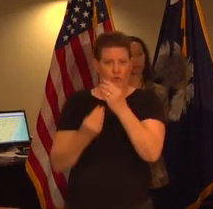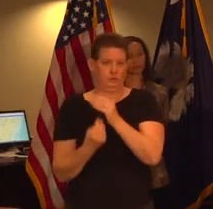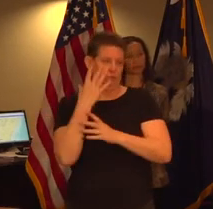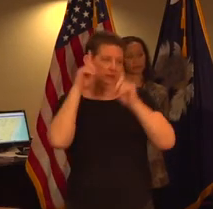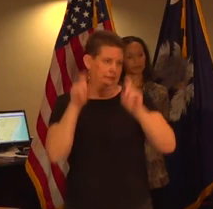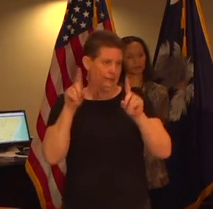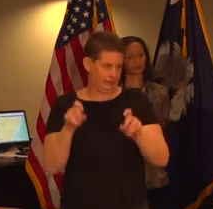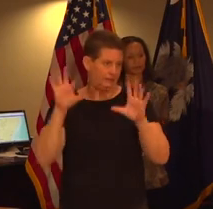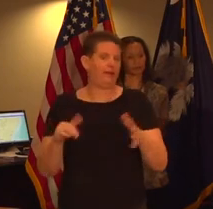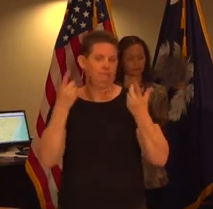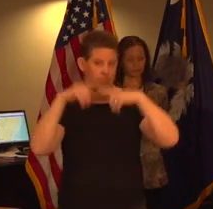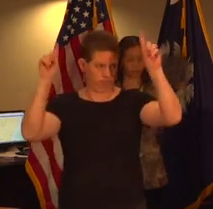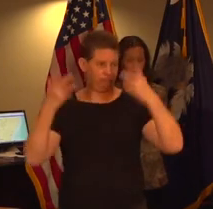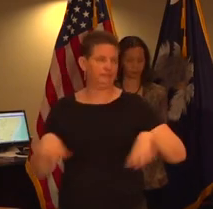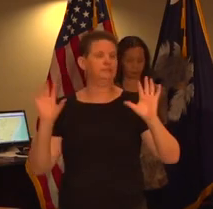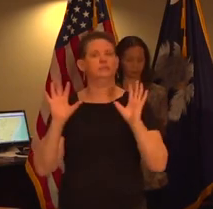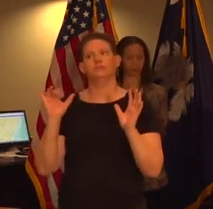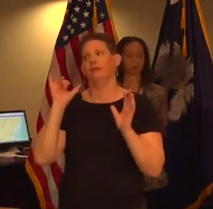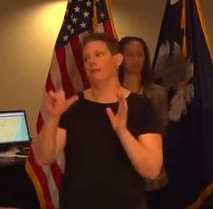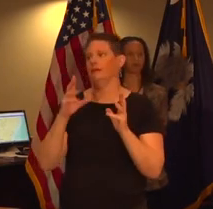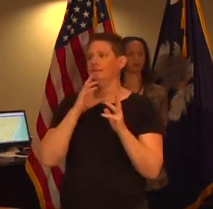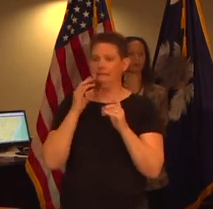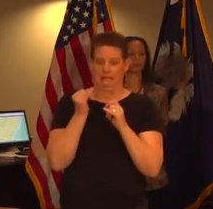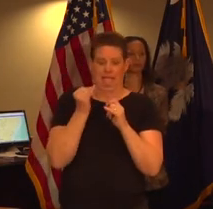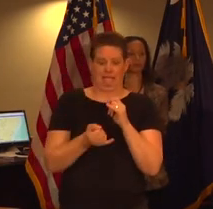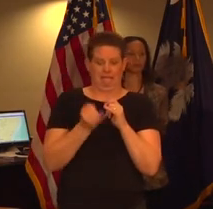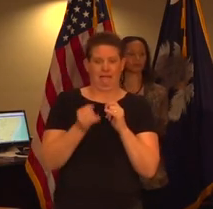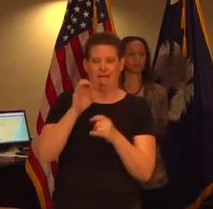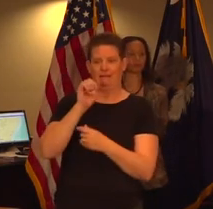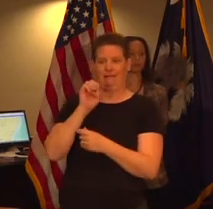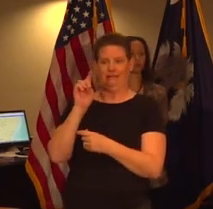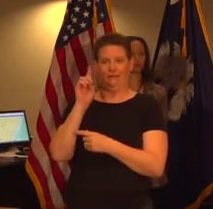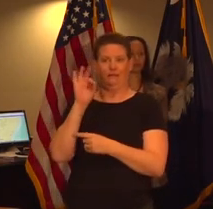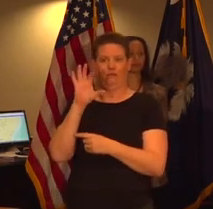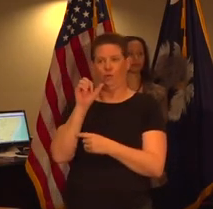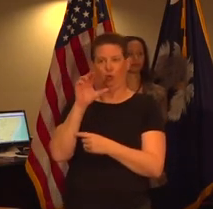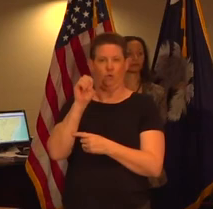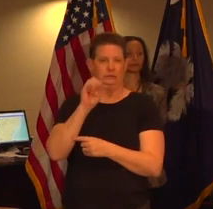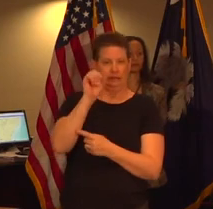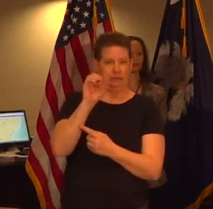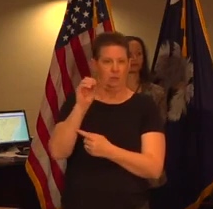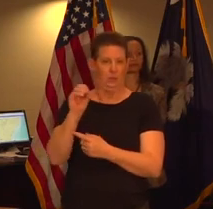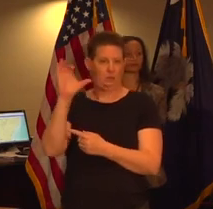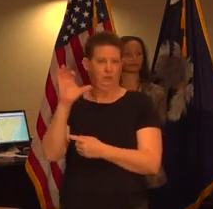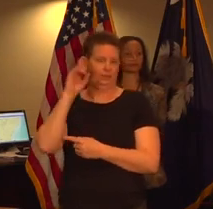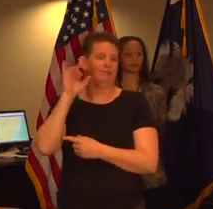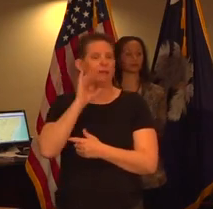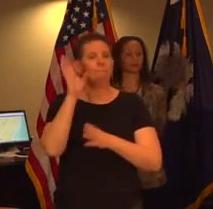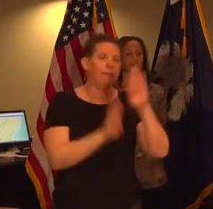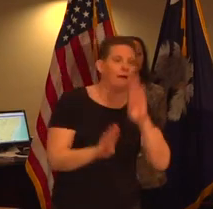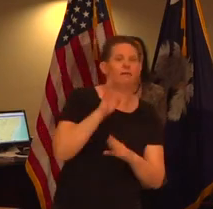that also includes testing like the end of course tests that students take when they're in high school on biology history